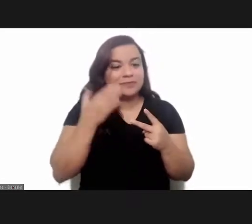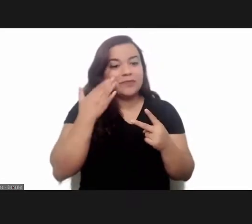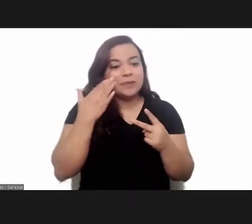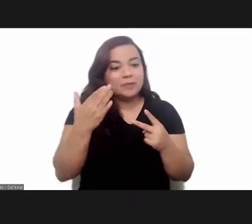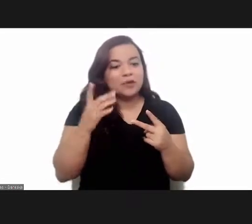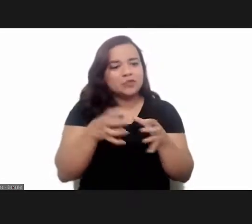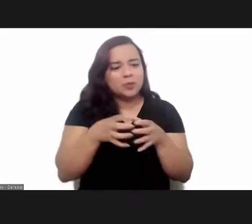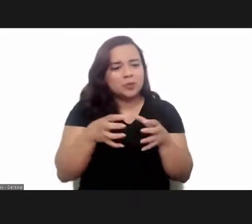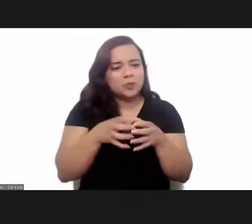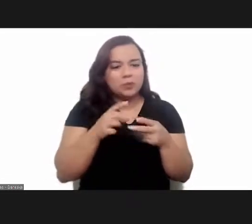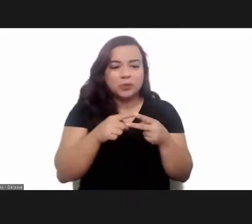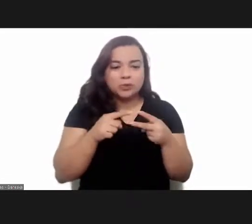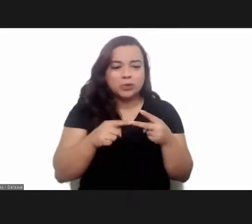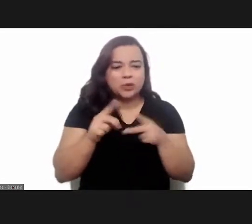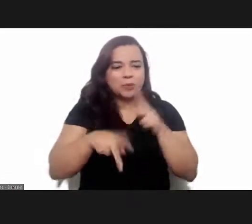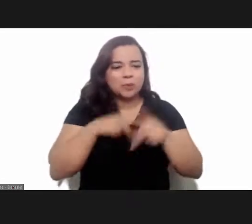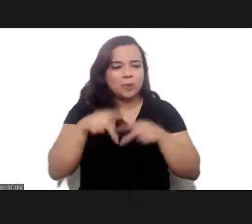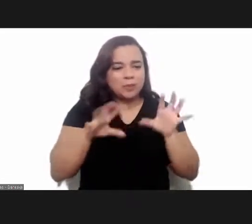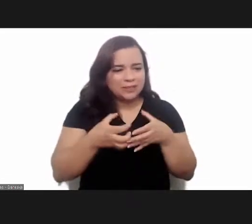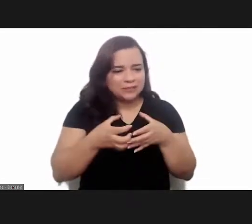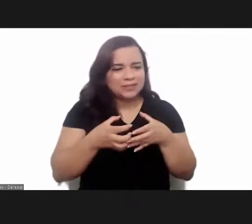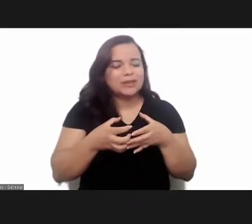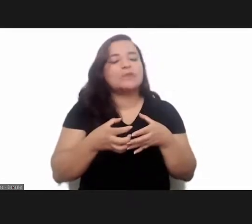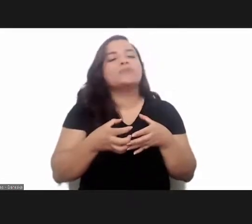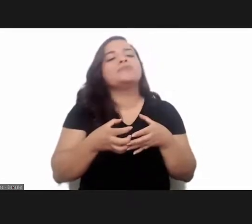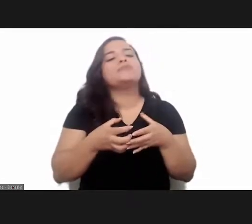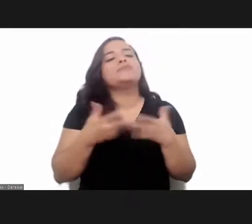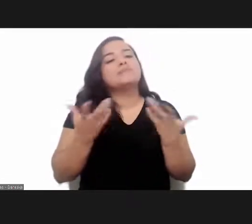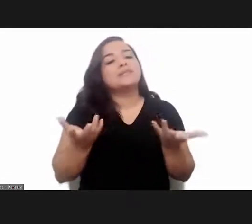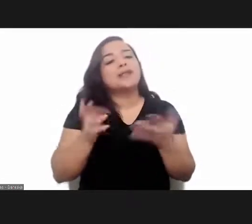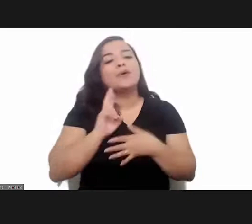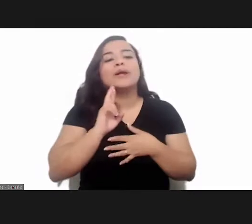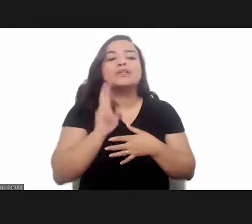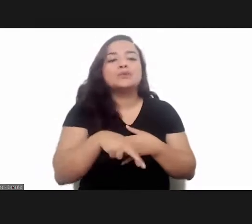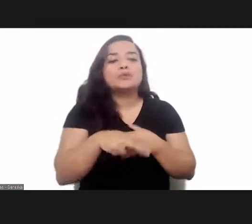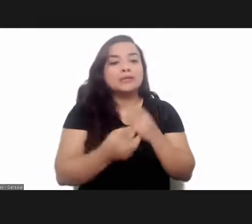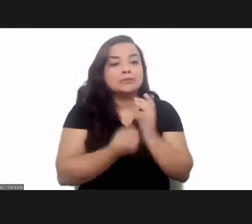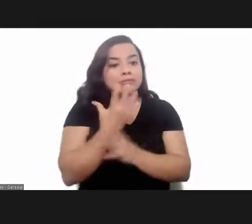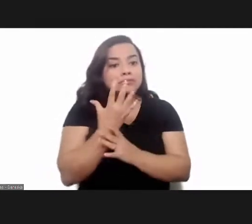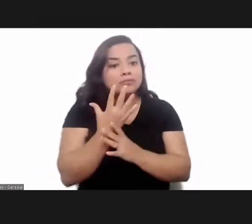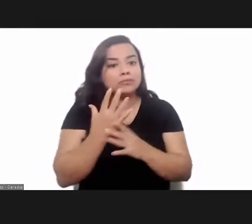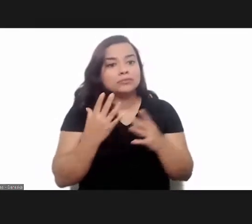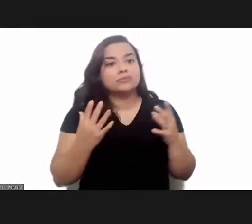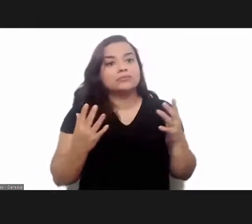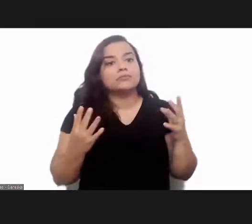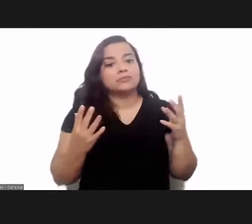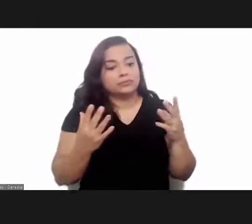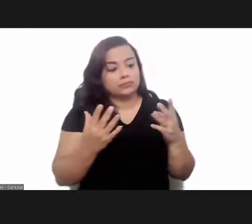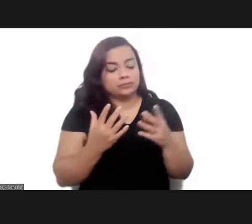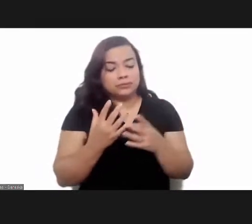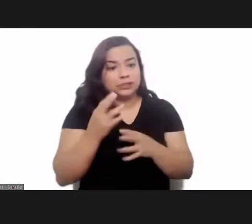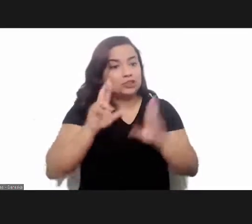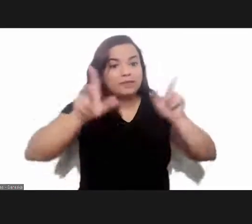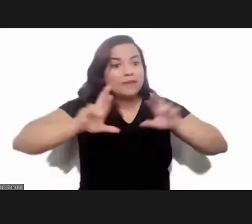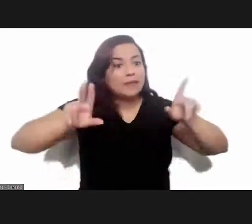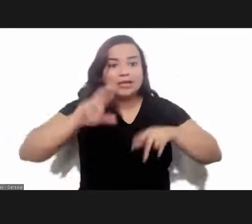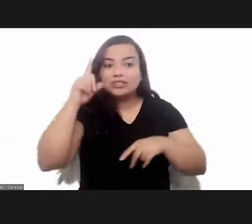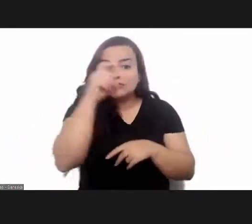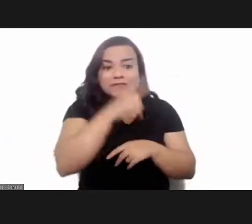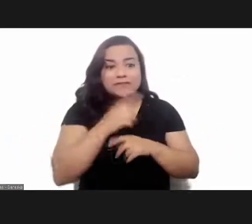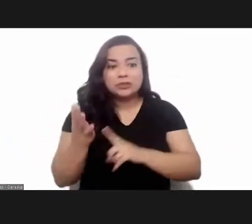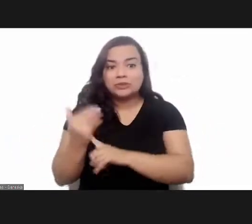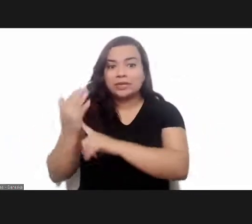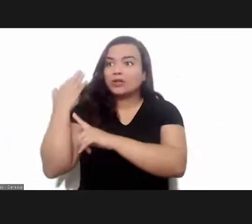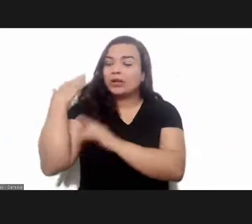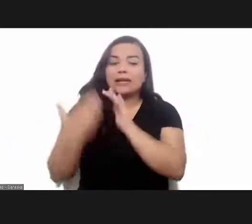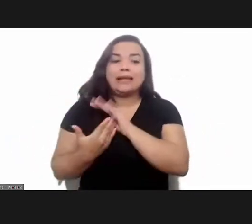presented two different population groups for t cruzi and the result is it's a difficult to sequence this genome